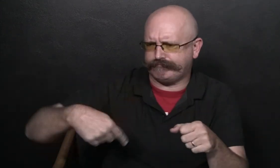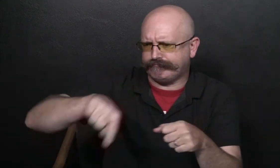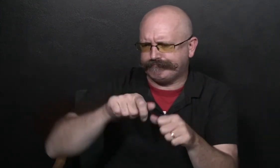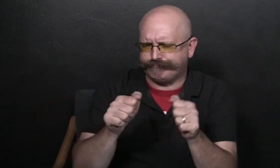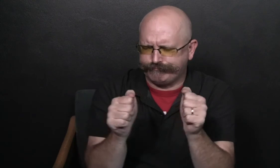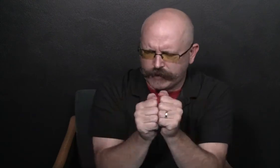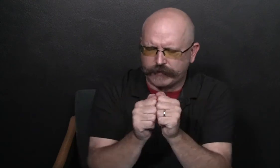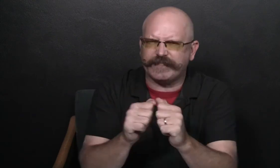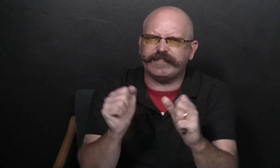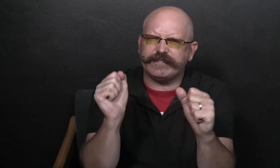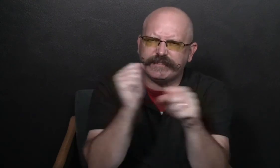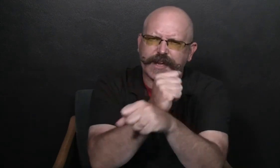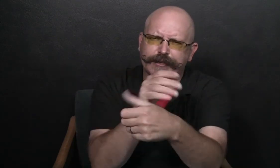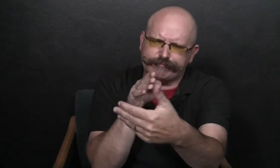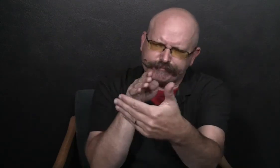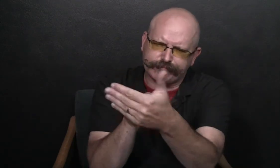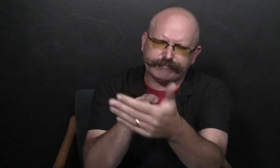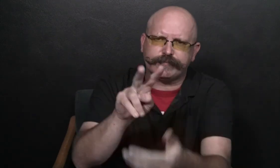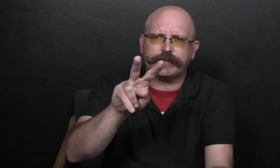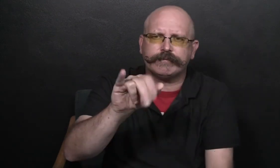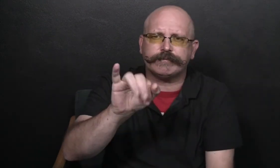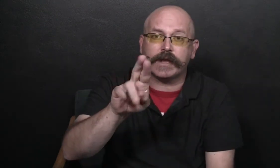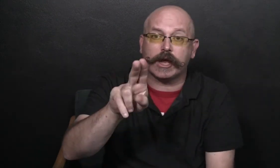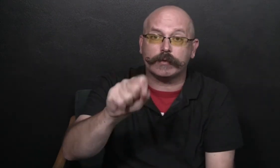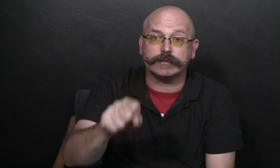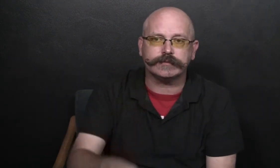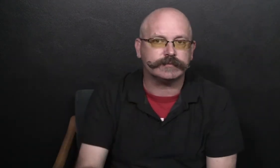safe And worked together to fight the virus